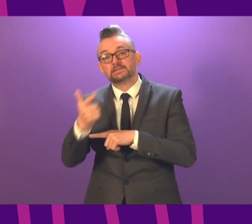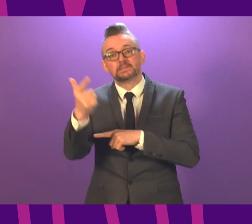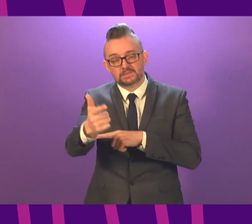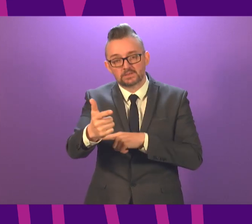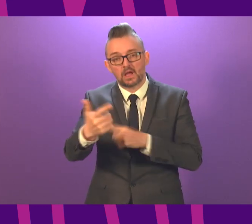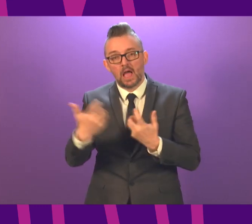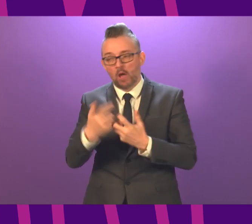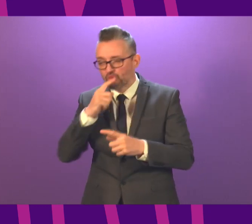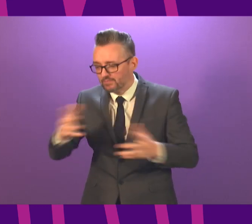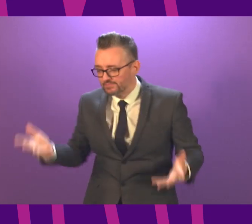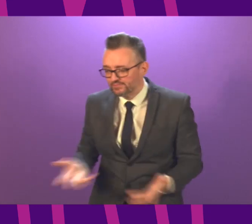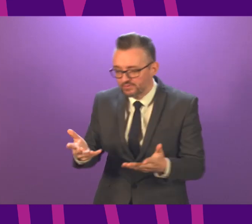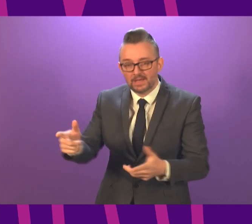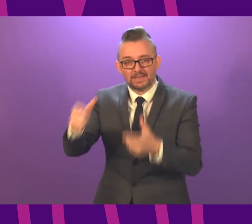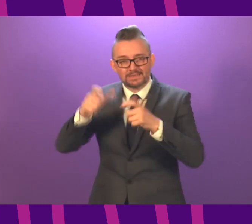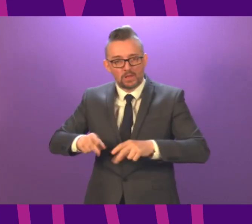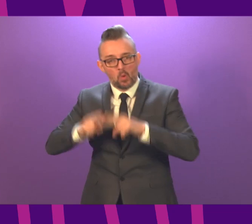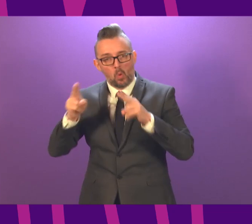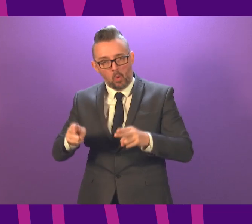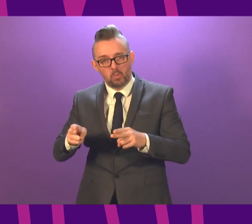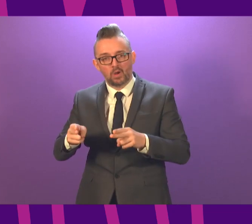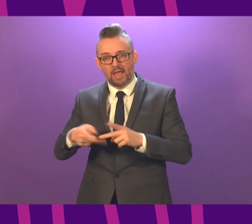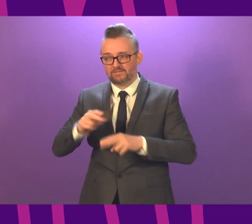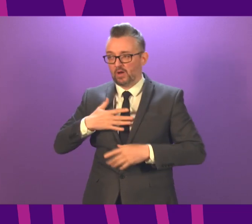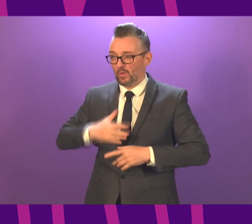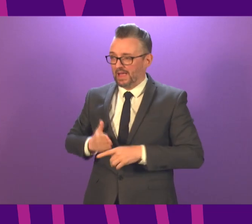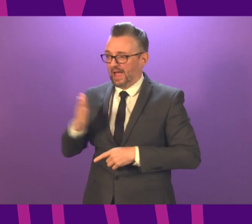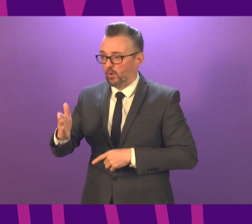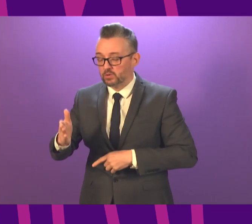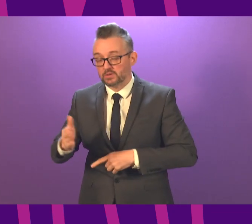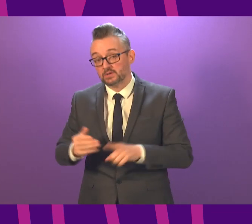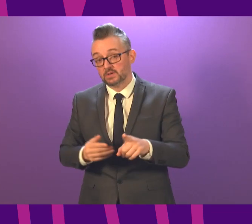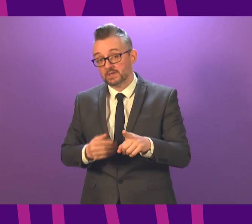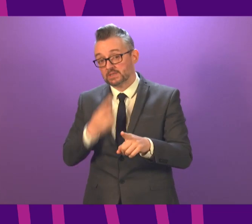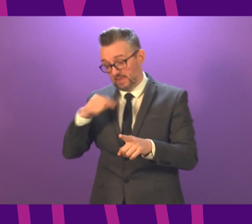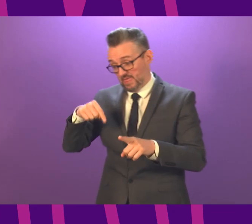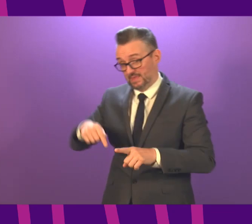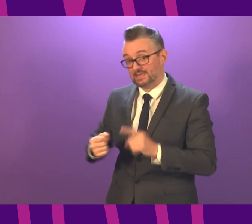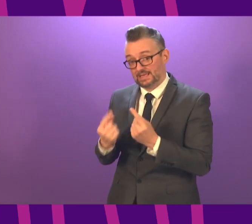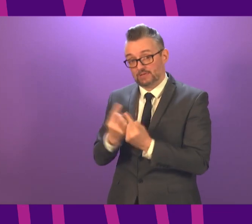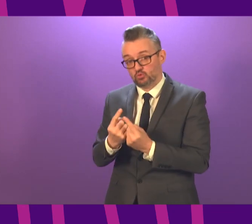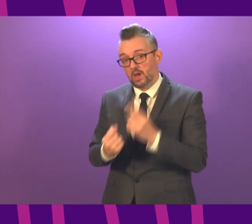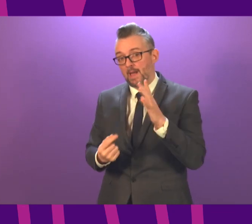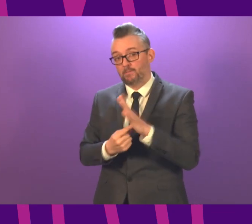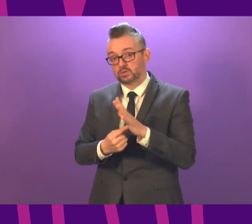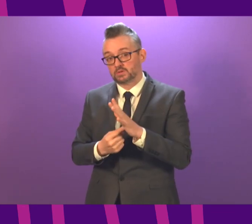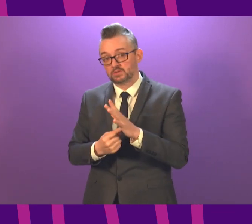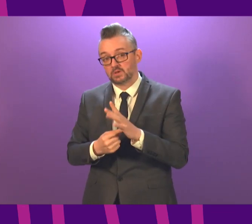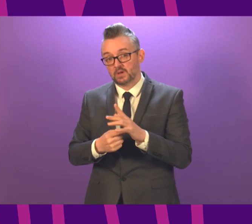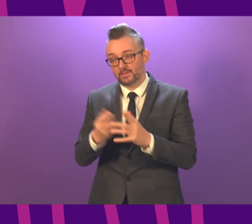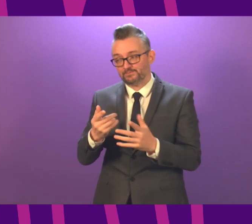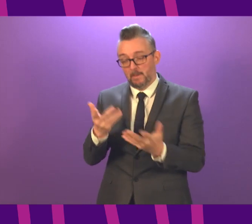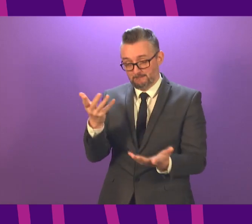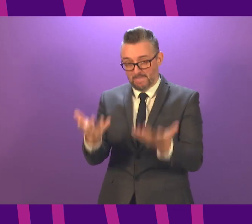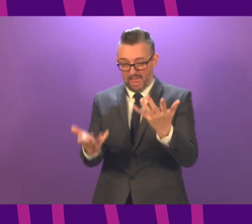more people to stay at home and close to home if they do go out? First Minister. This is an important issue, but it's one where it is not easy to get the balance